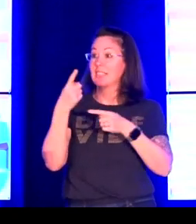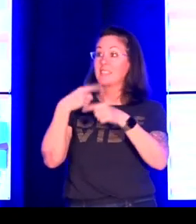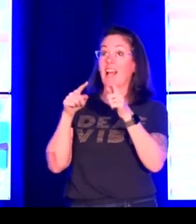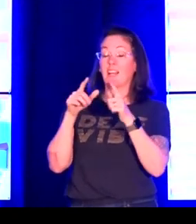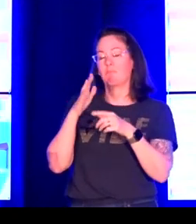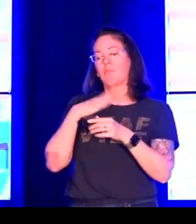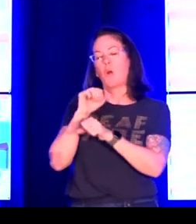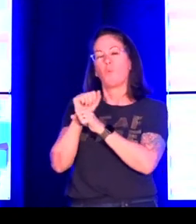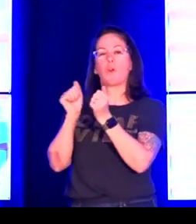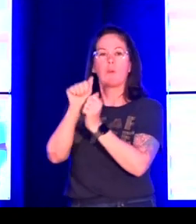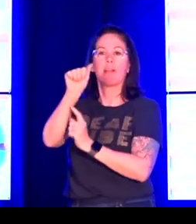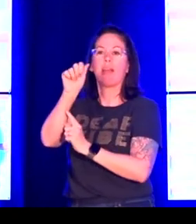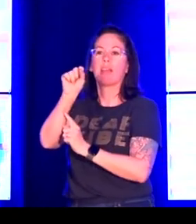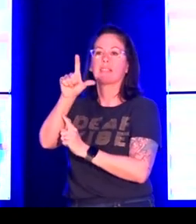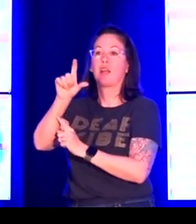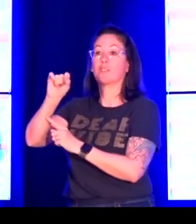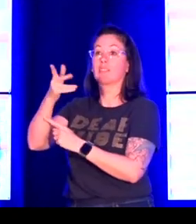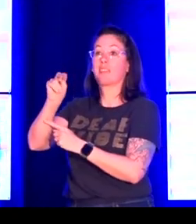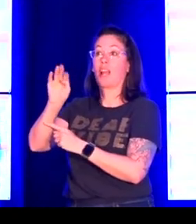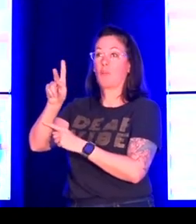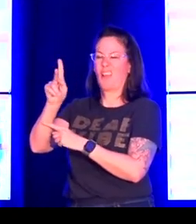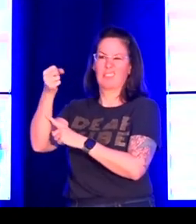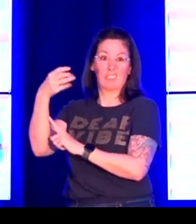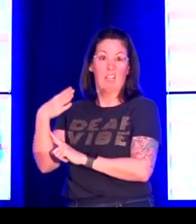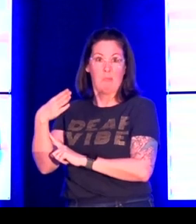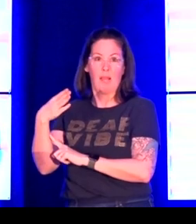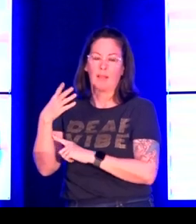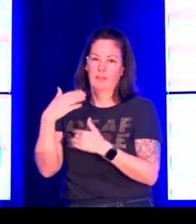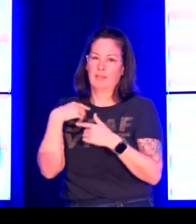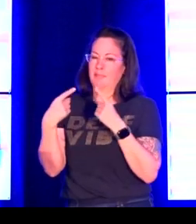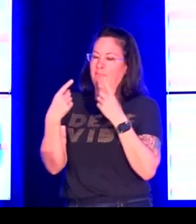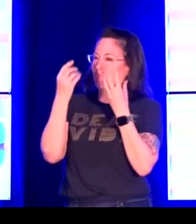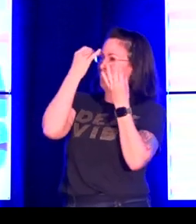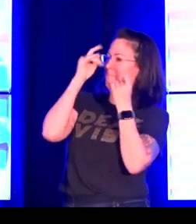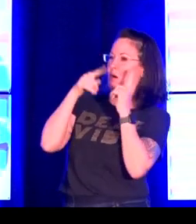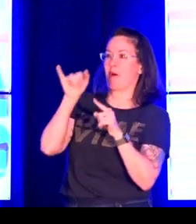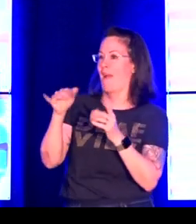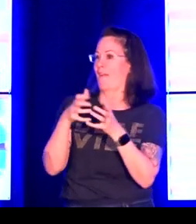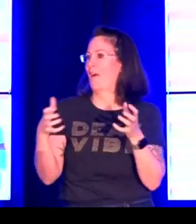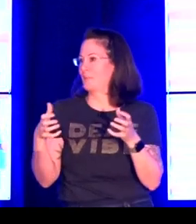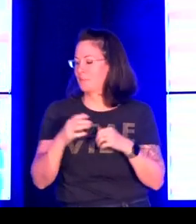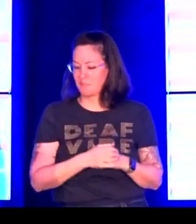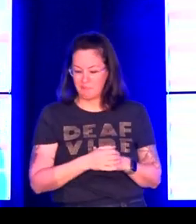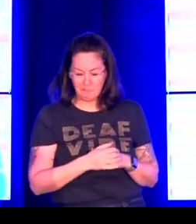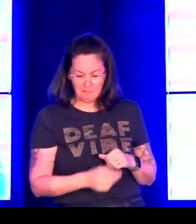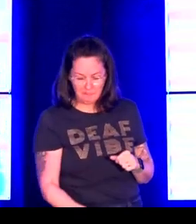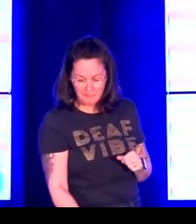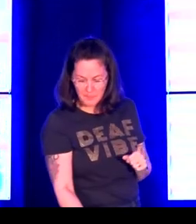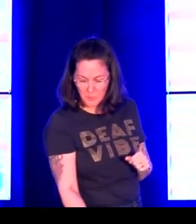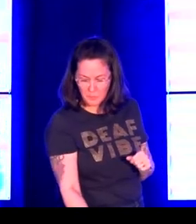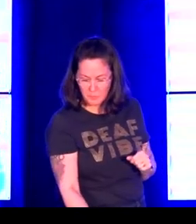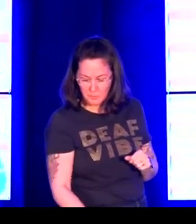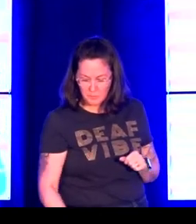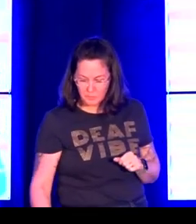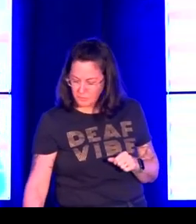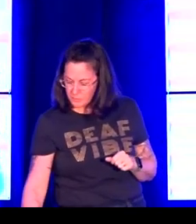And for sign language representation, the signer cannot be removed. When I talk about my work with the ASL sign bank, you'll